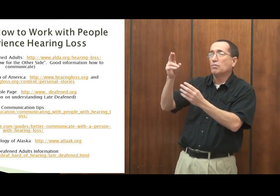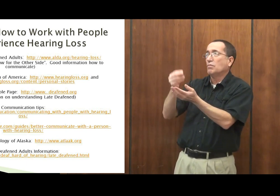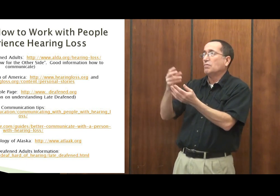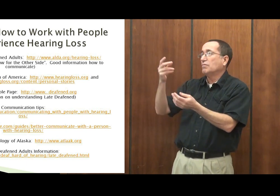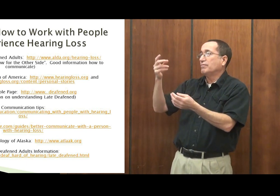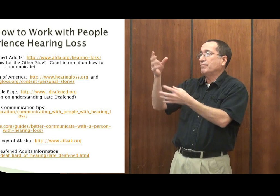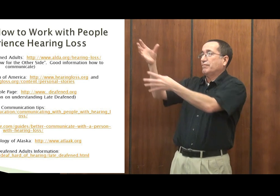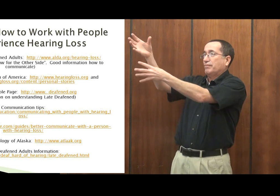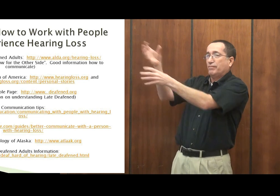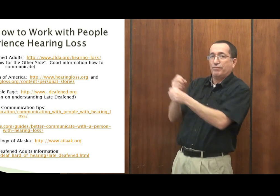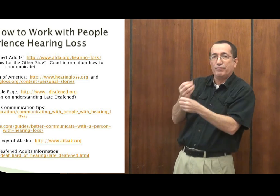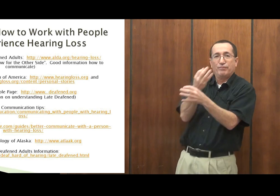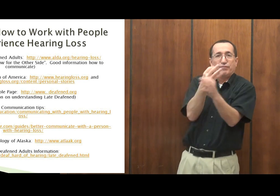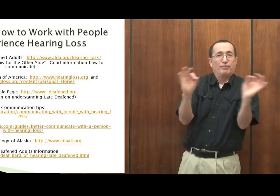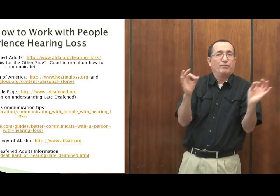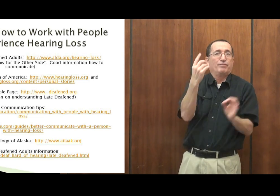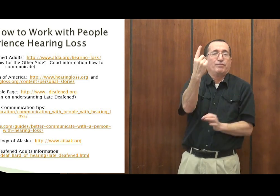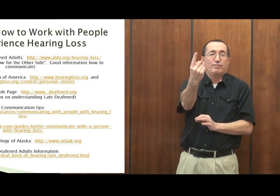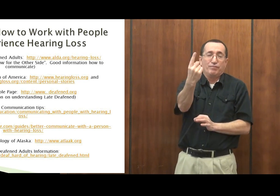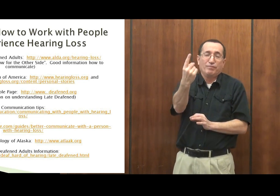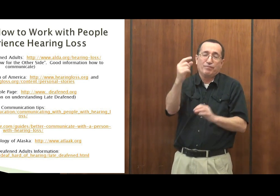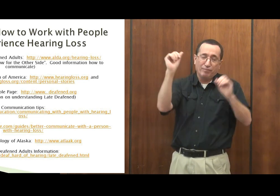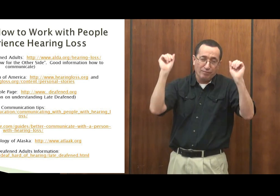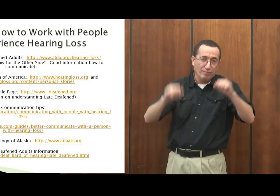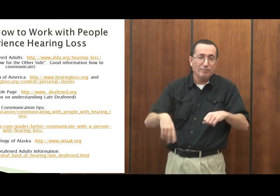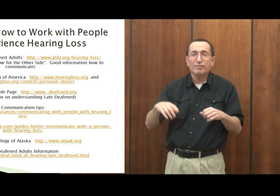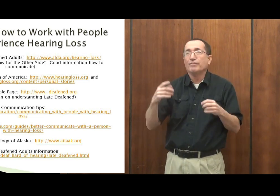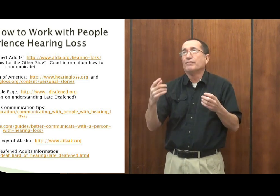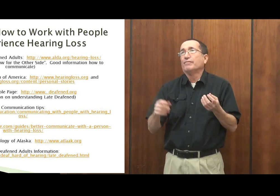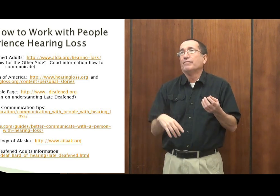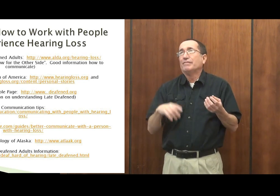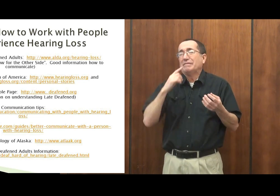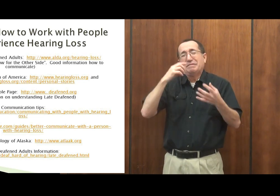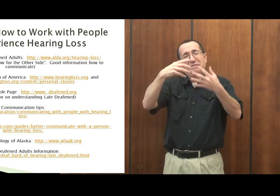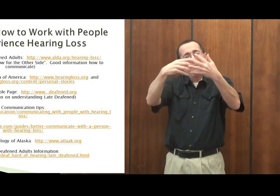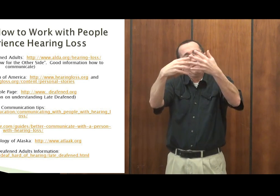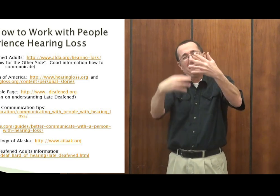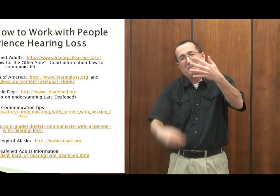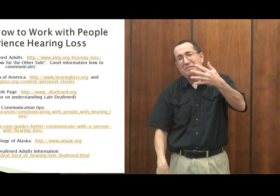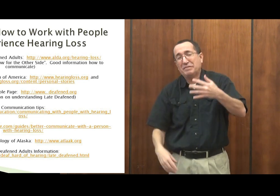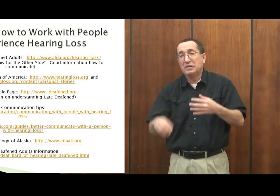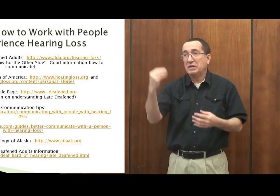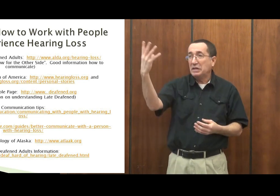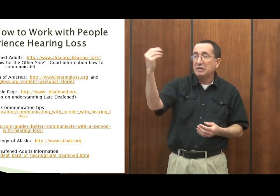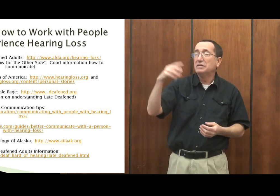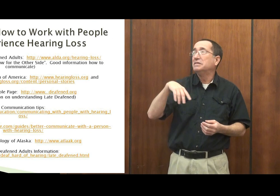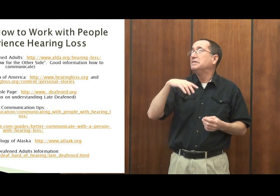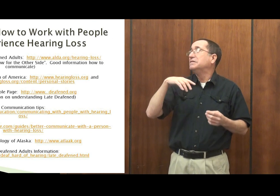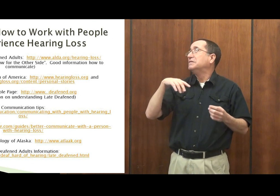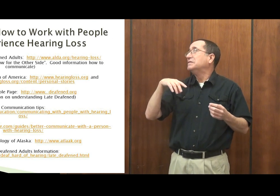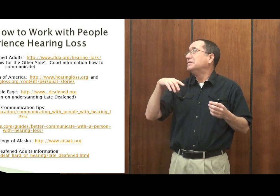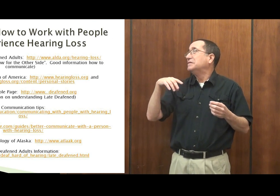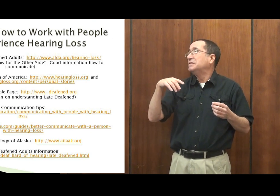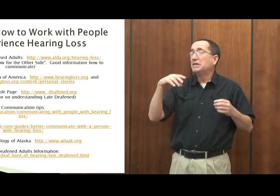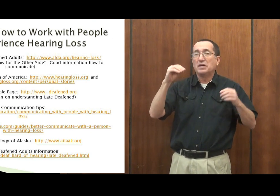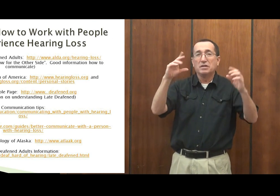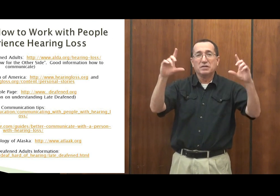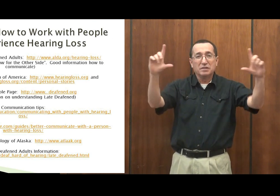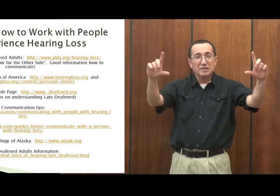they lend things to people free of charge. Statewide, they have many, many, many things for people. I